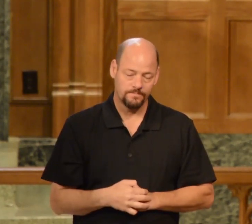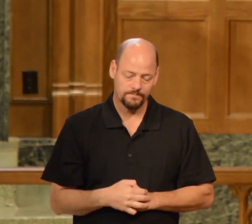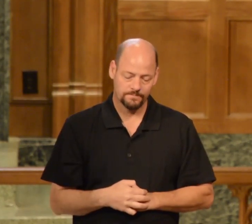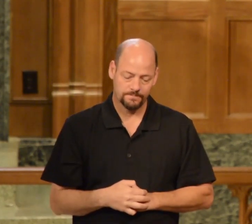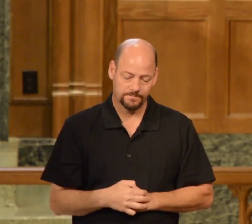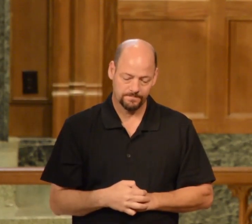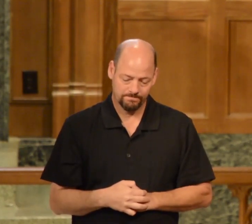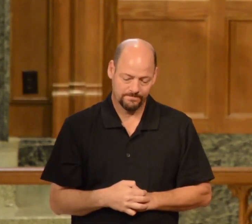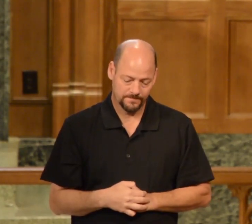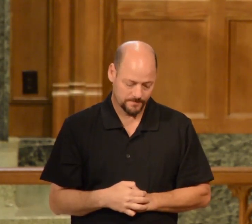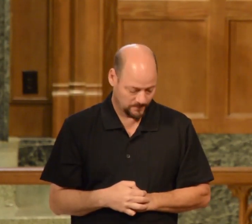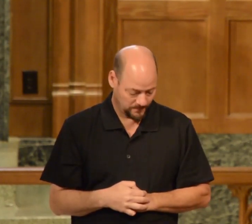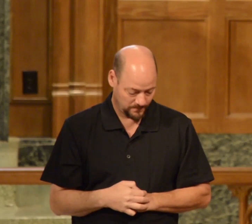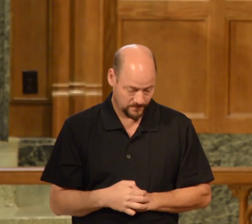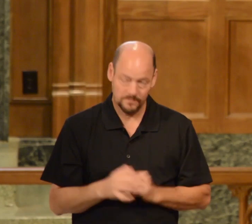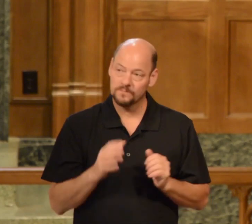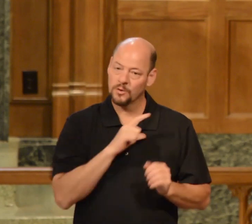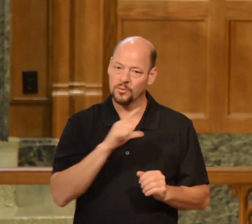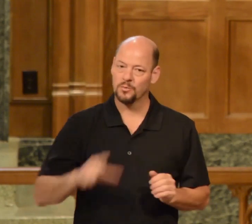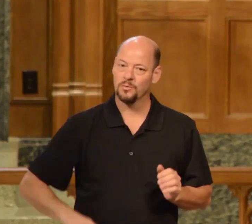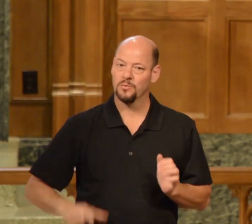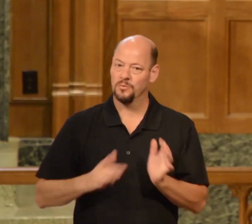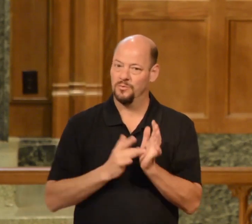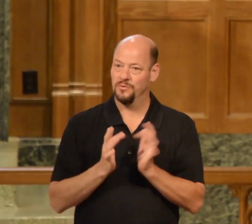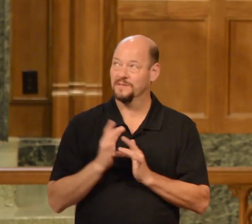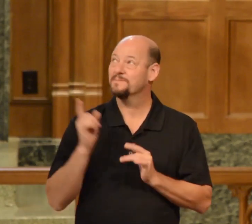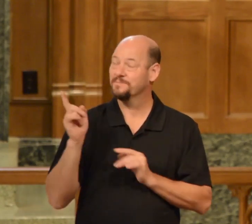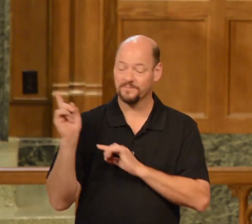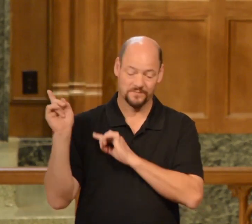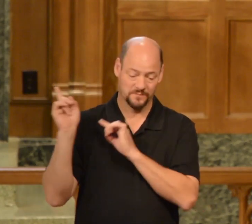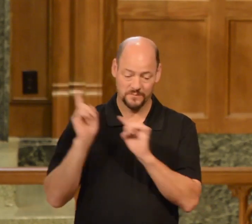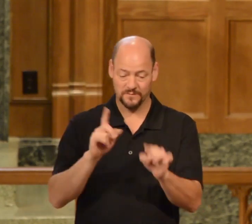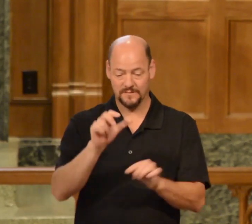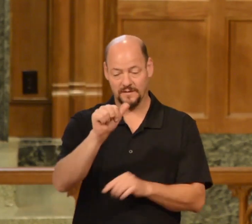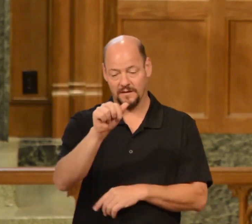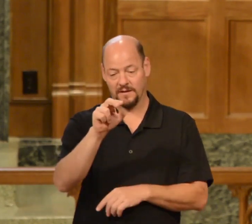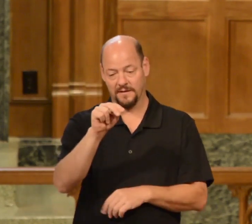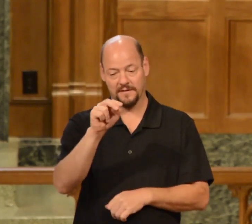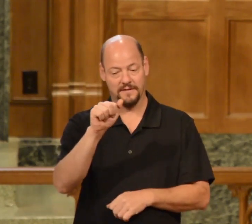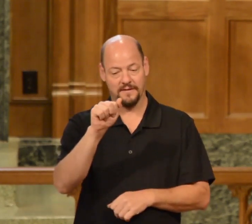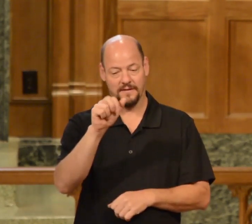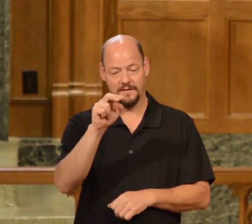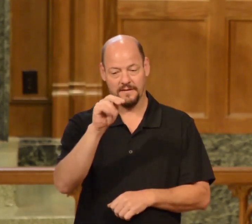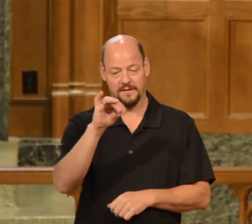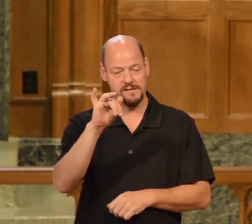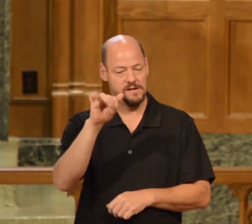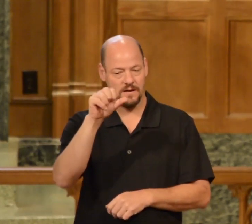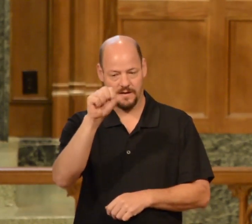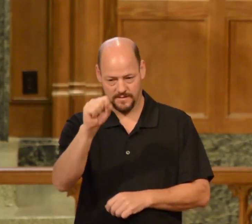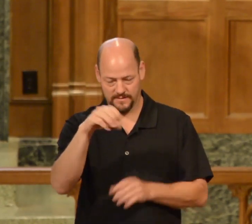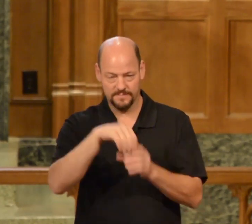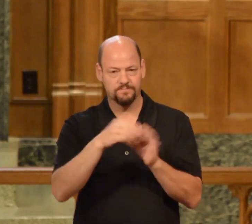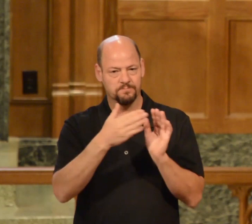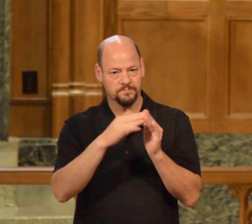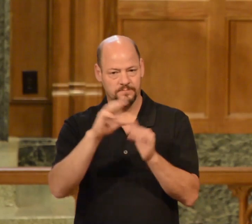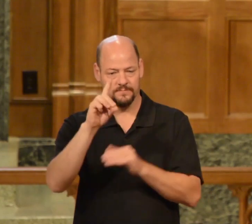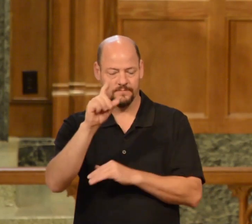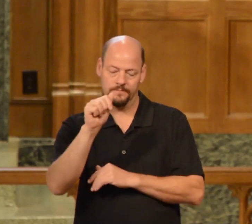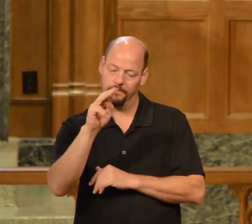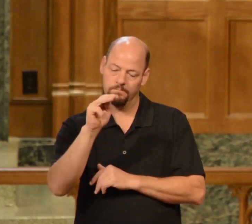this is when the Lord Jesus goes to to Ananias in Damascus and tells